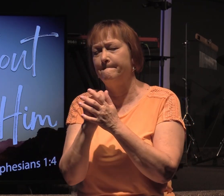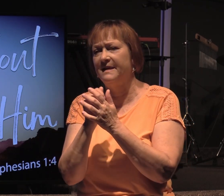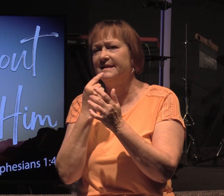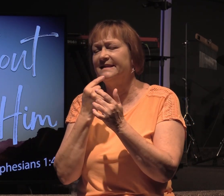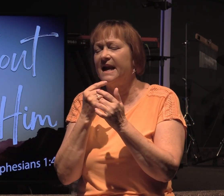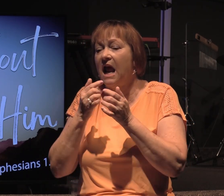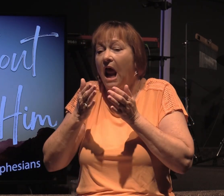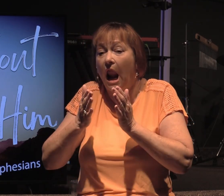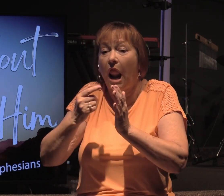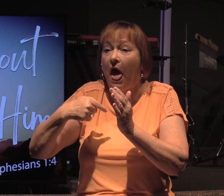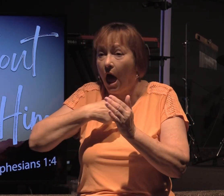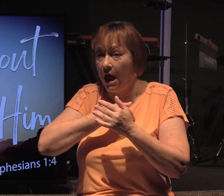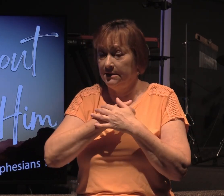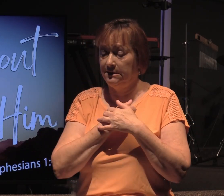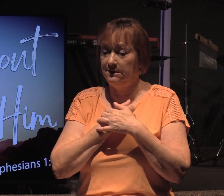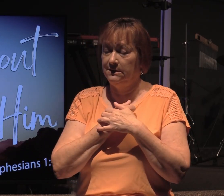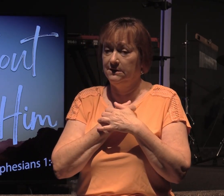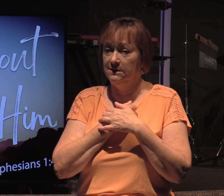said, let us.